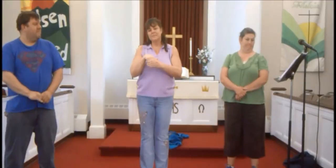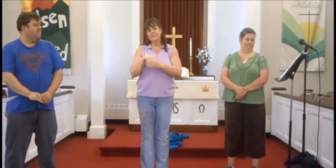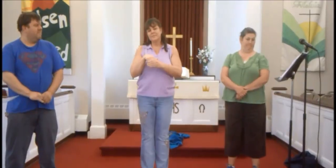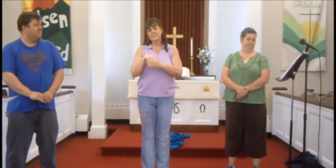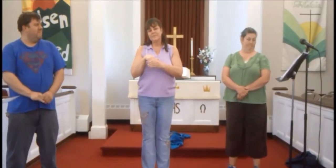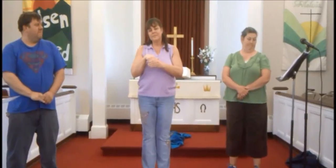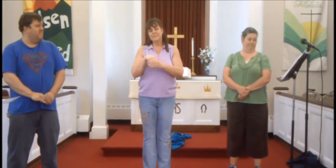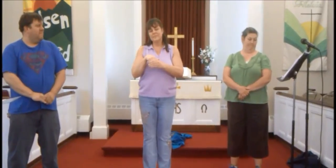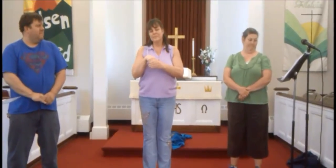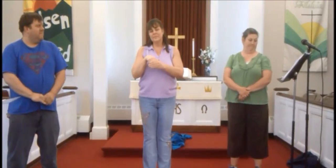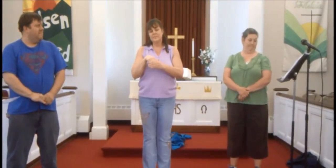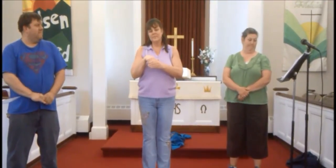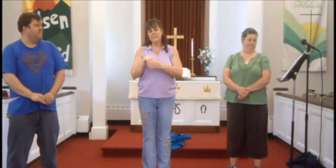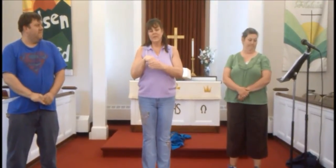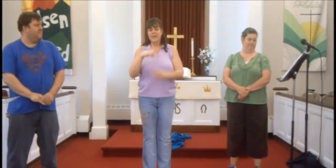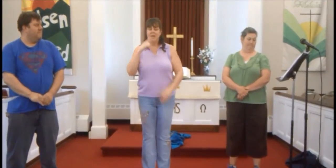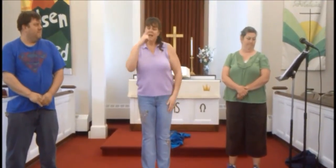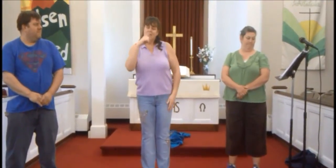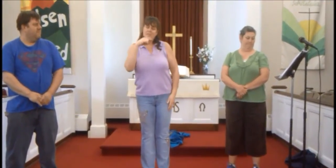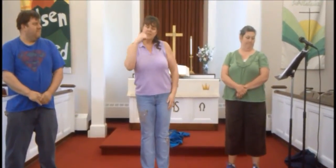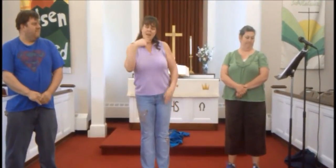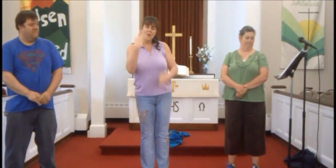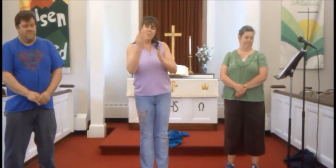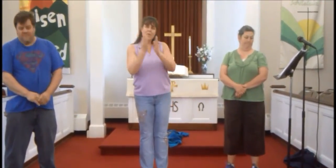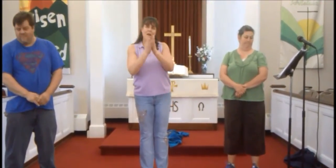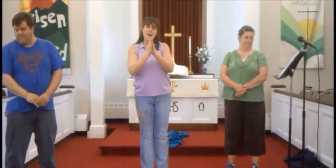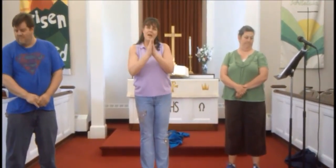say a prayer,